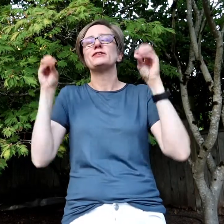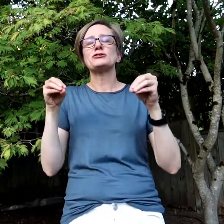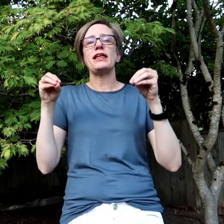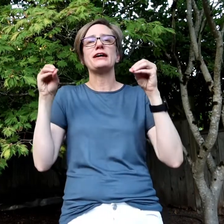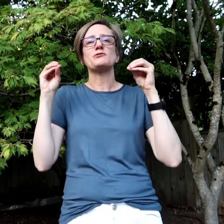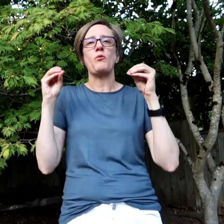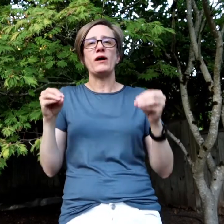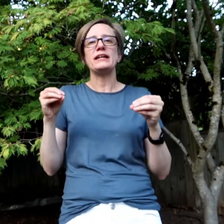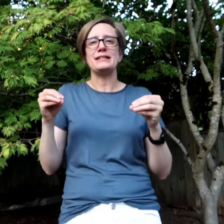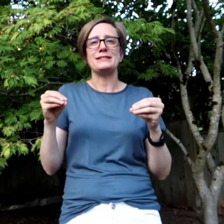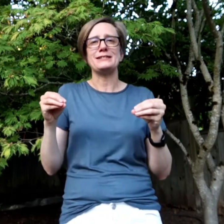Visualize what it is.